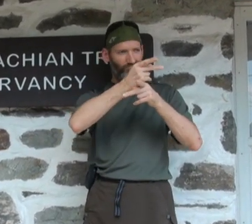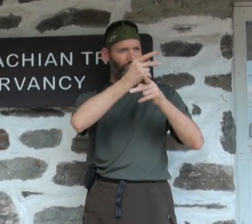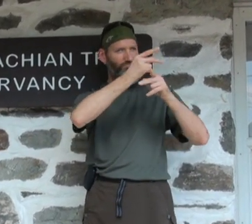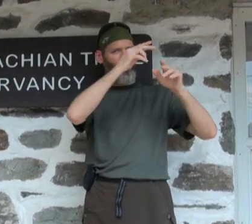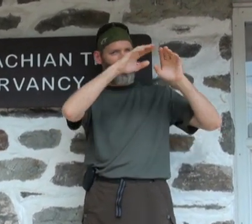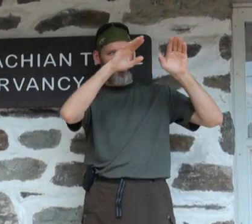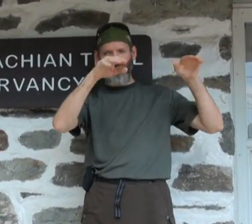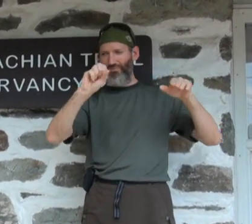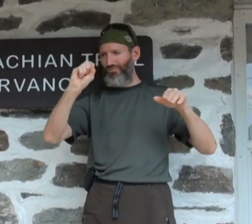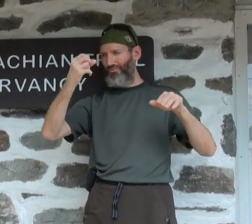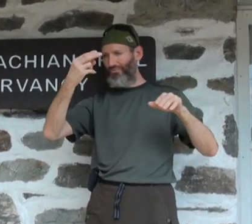Here's your home.